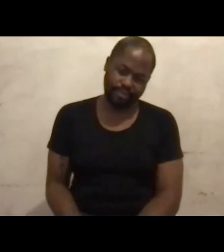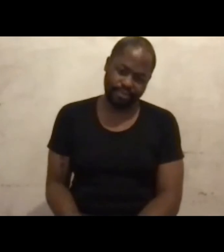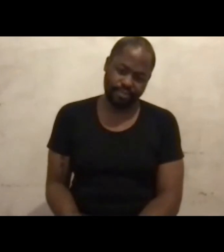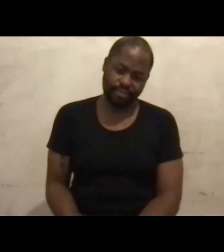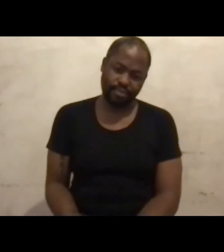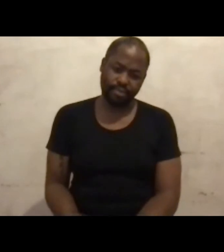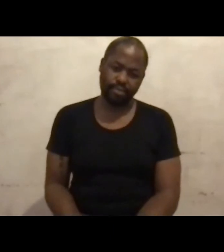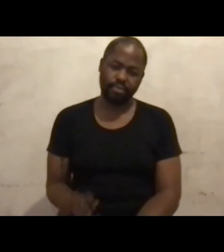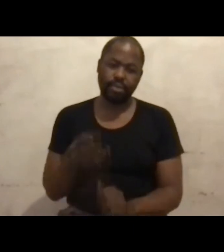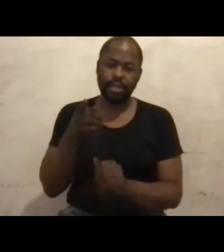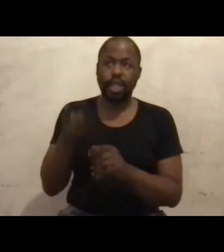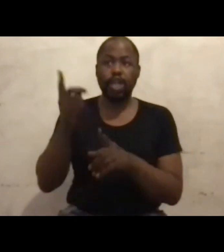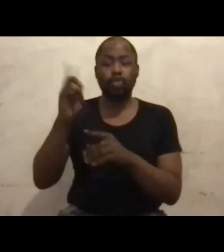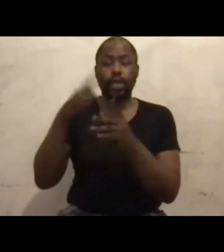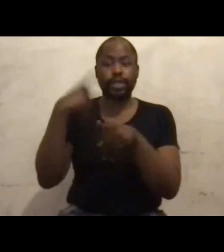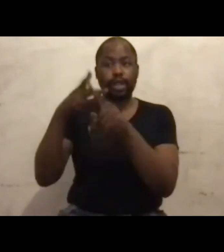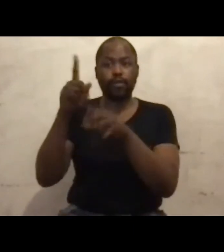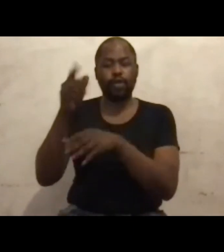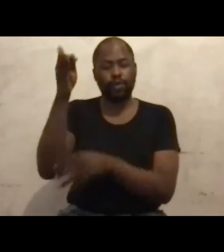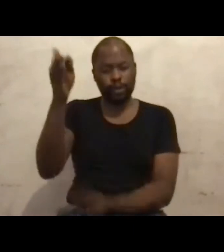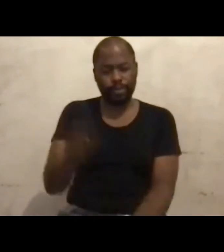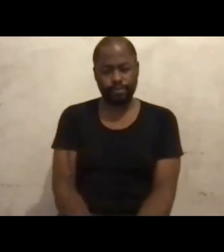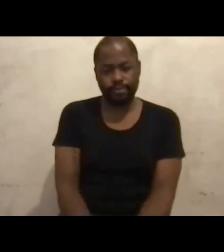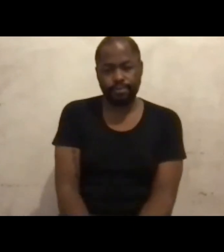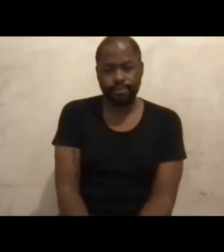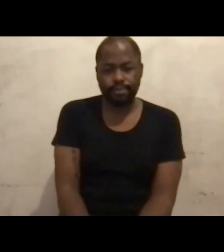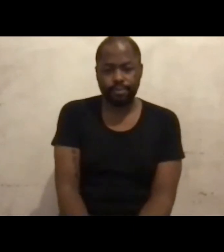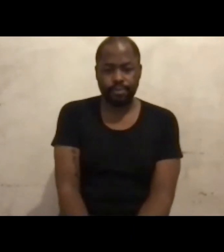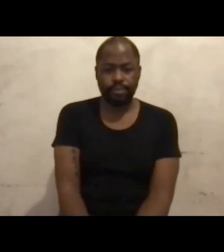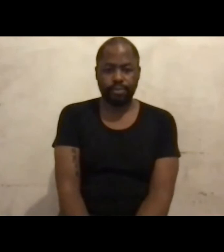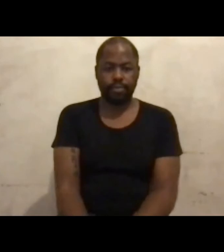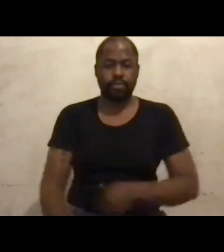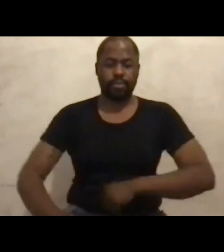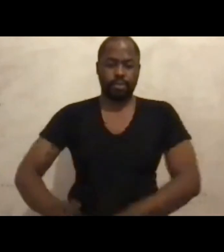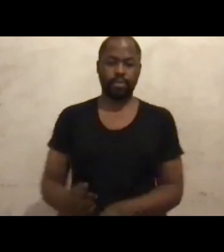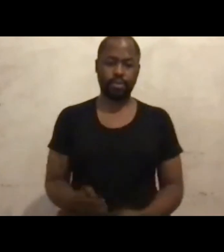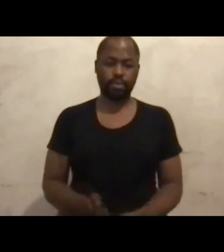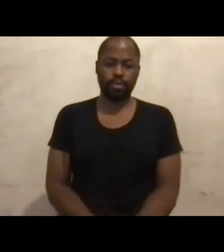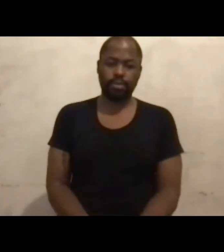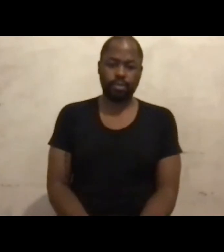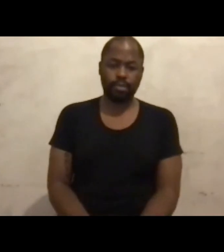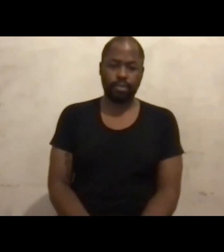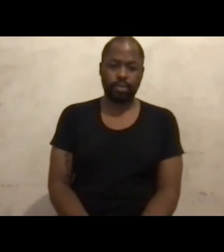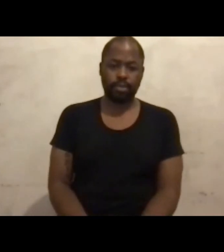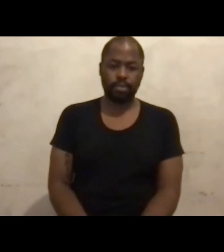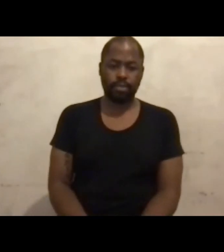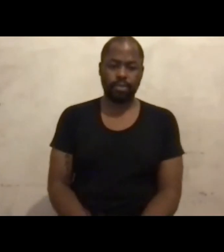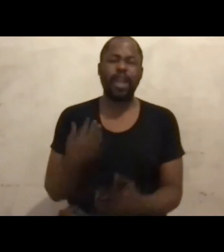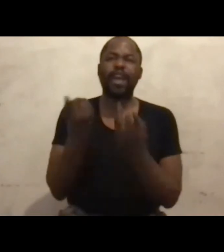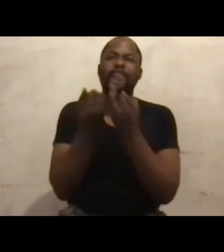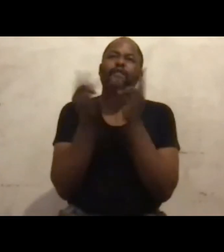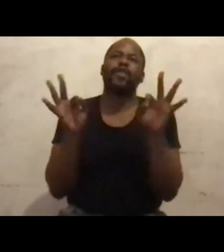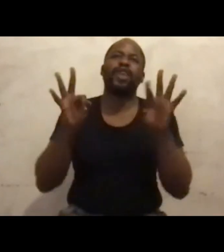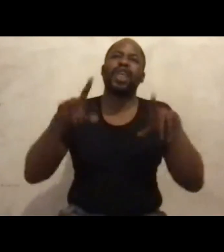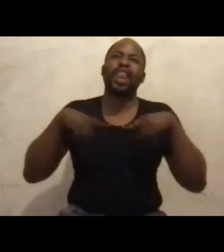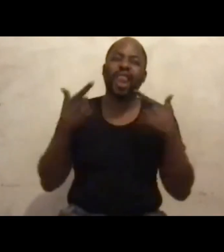that is what is next for me. A completely free life where